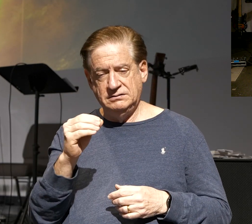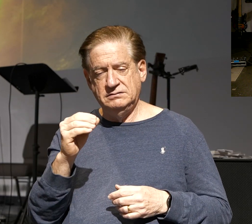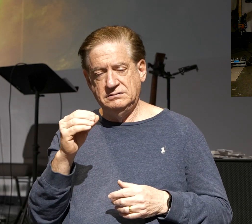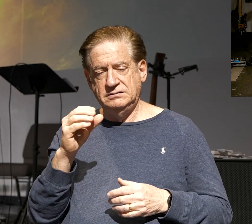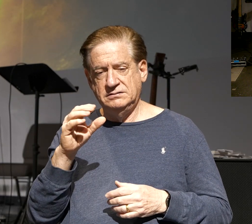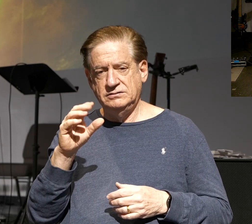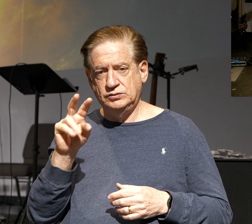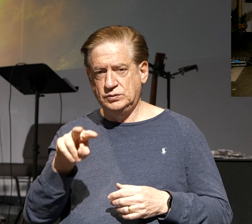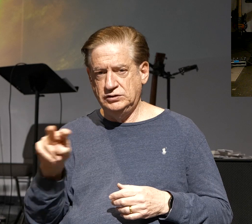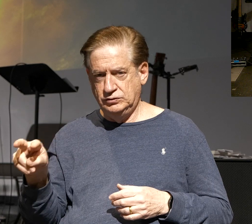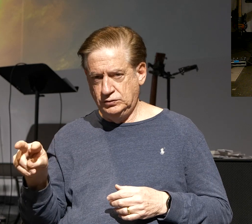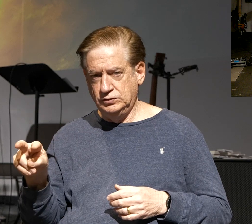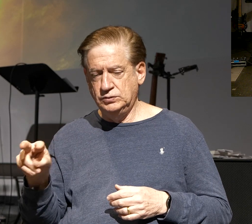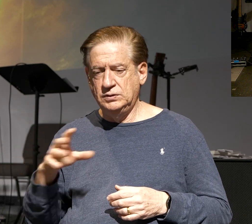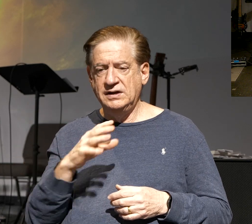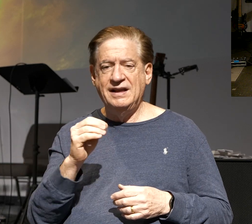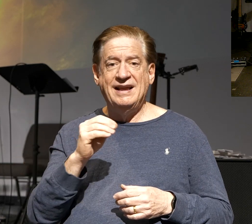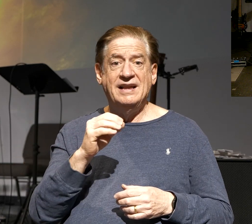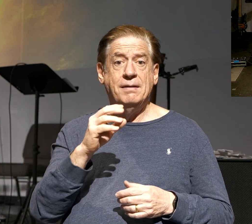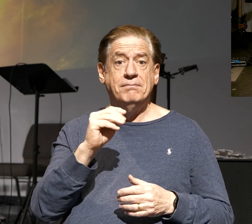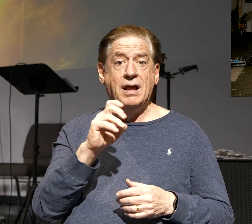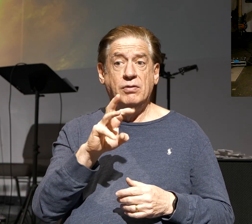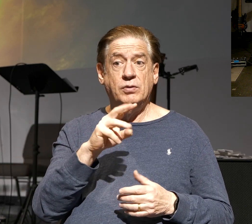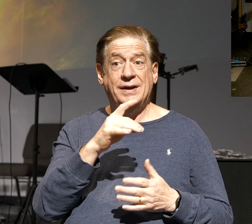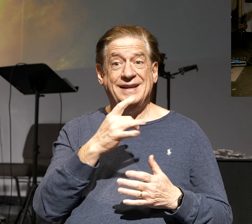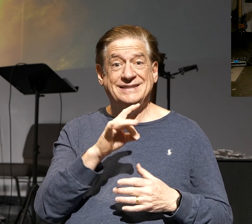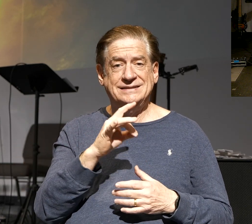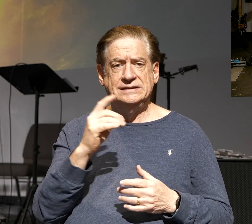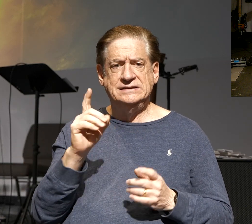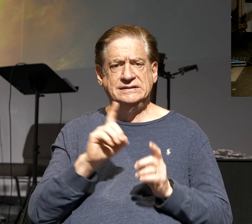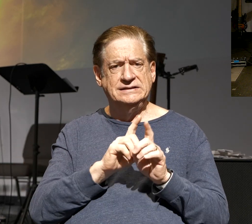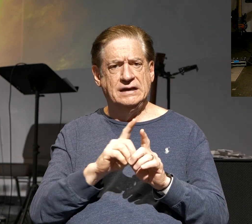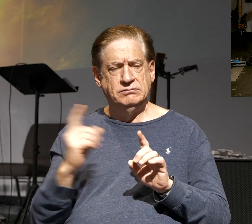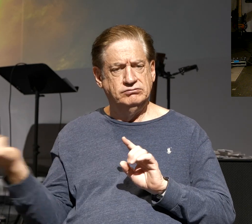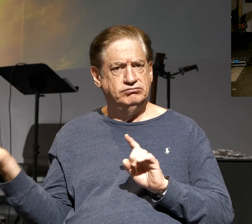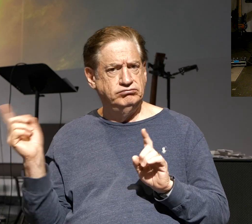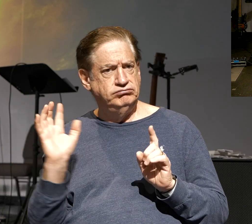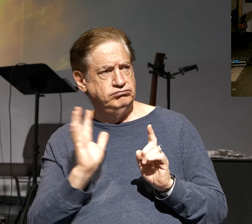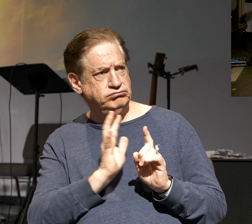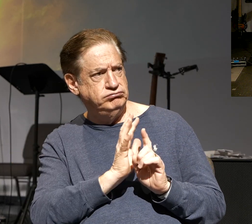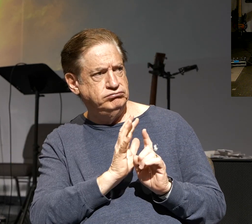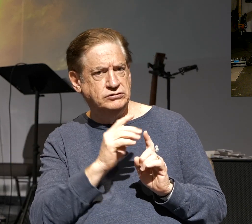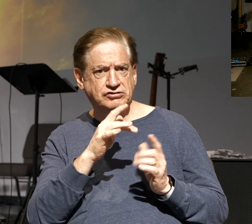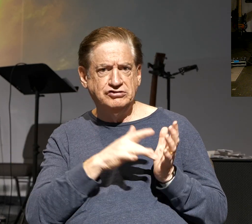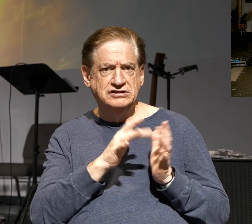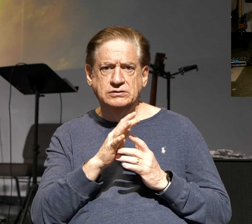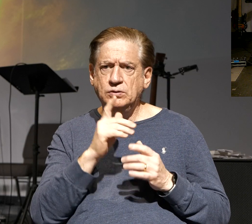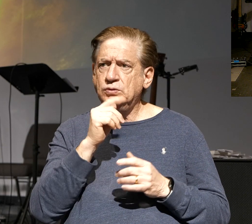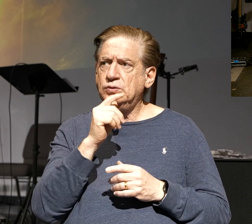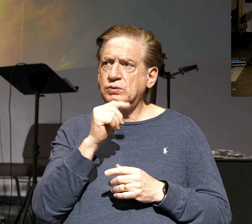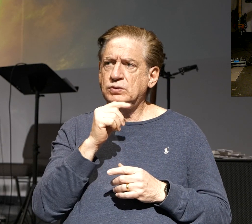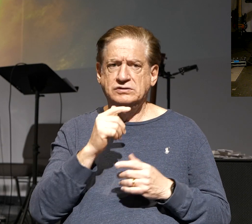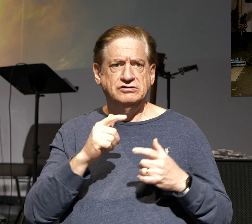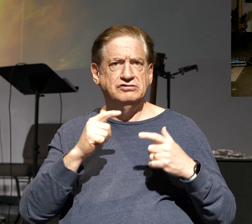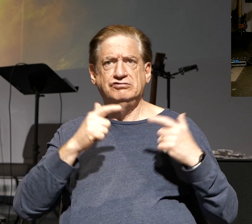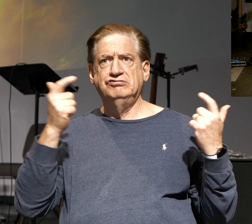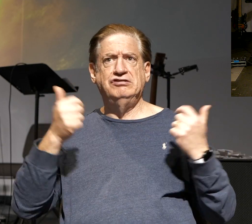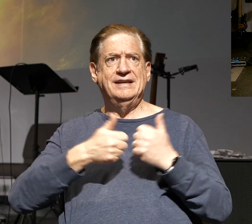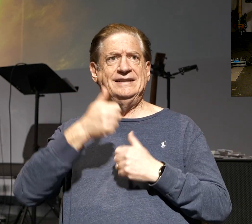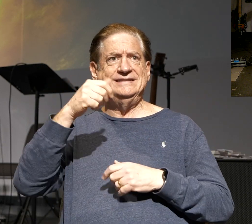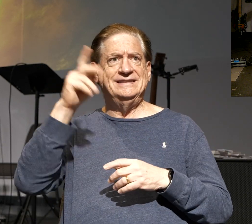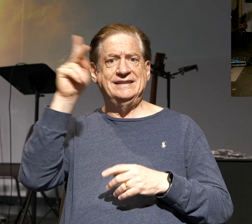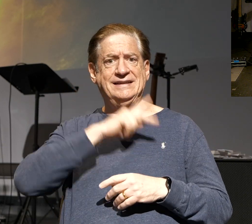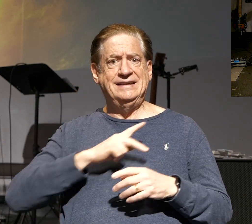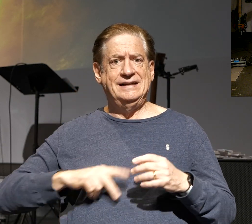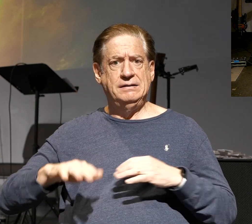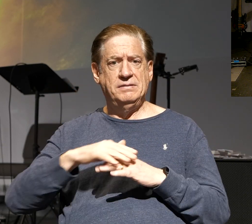says this, in fact, the disciples had come to Jesus and asked Him the question, who's the greatest, greatest in the kingdom of heaven?